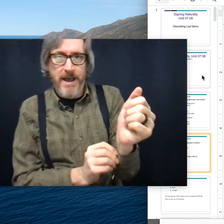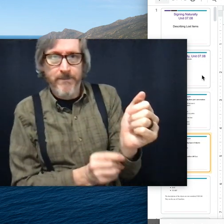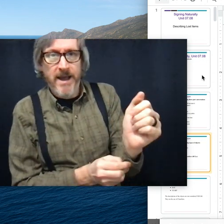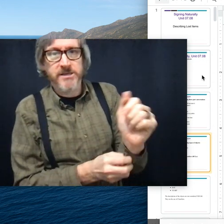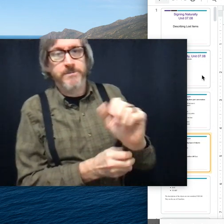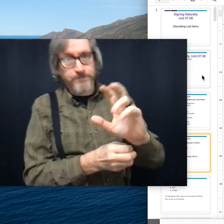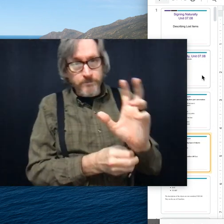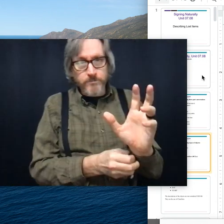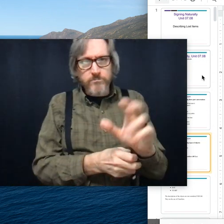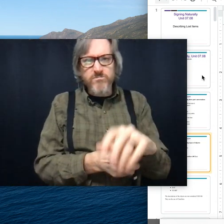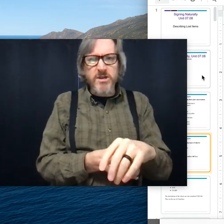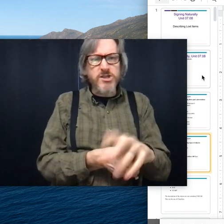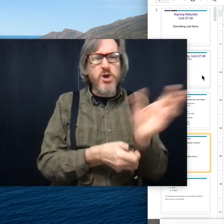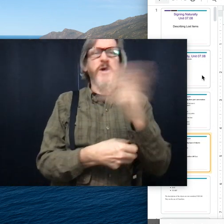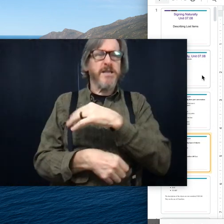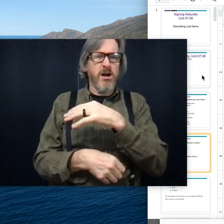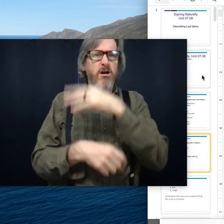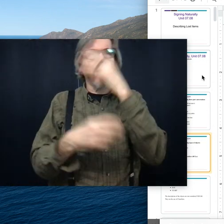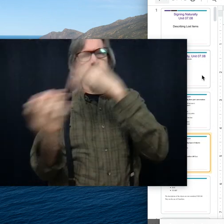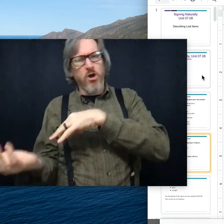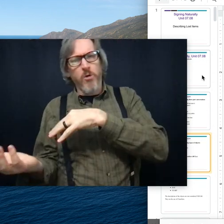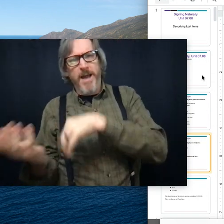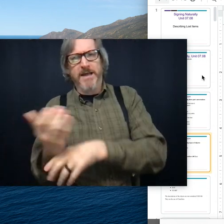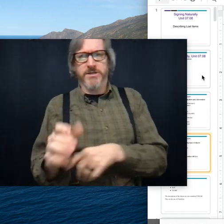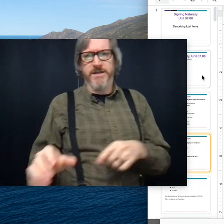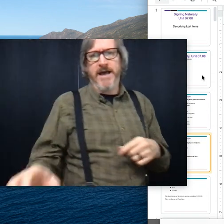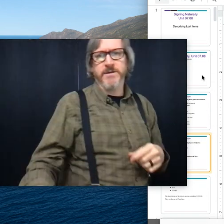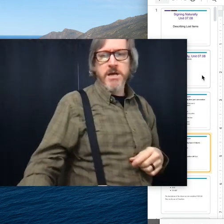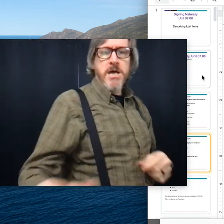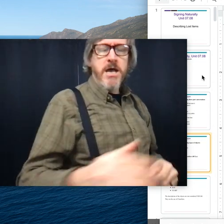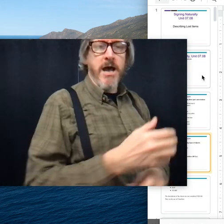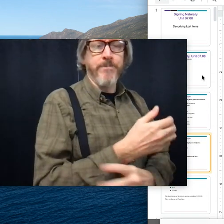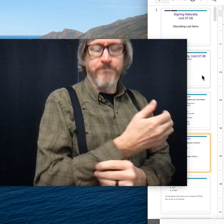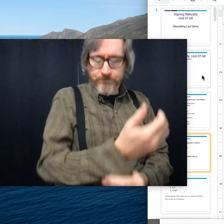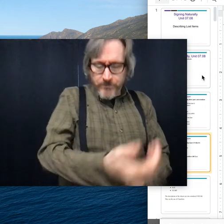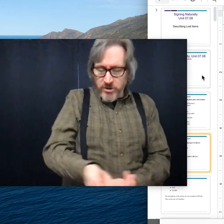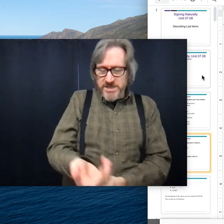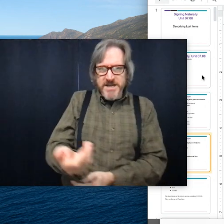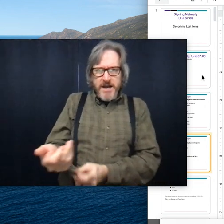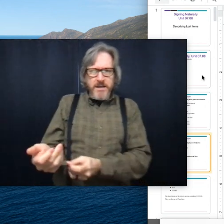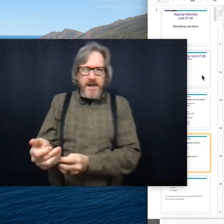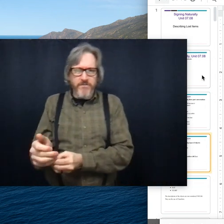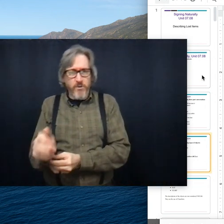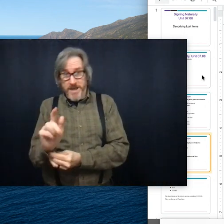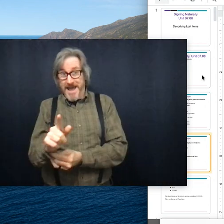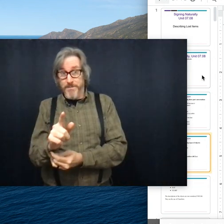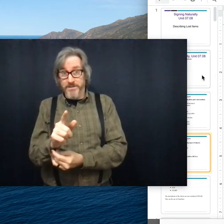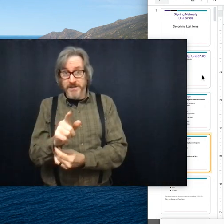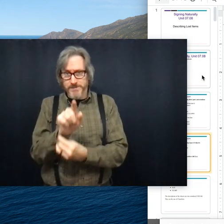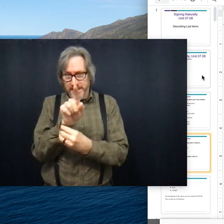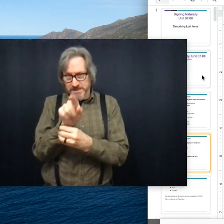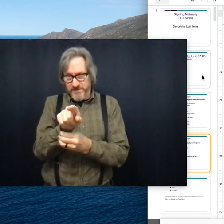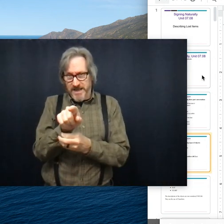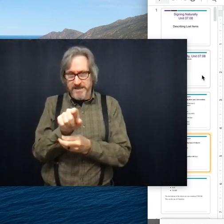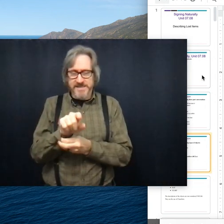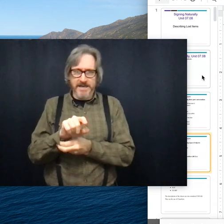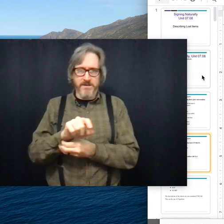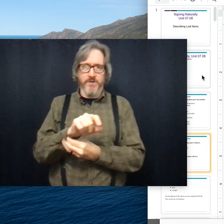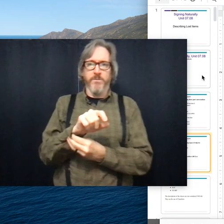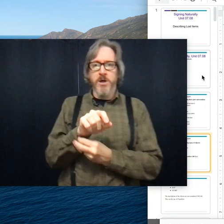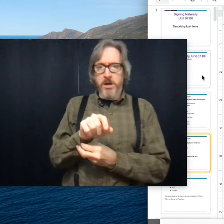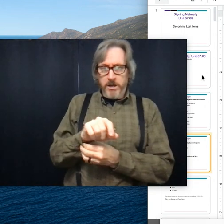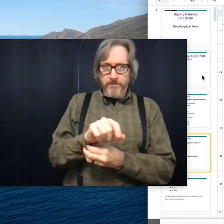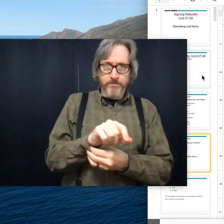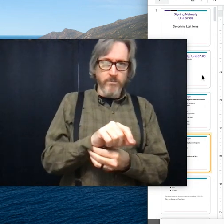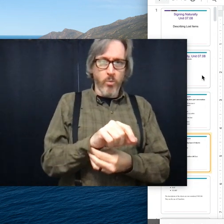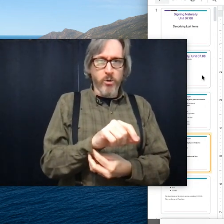bags and backpacks. So it's a callback to that. There's not a lot of vocab in this because of that second